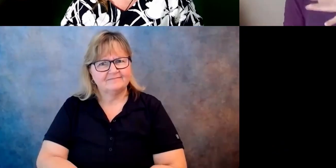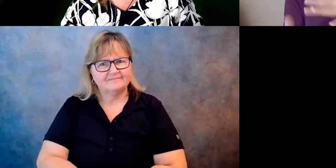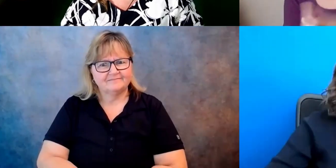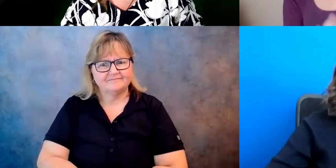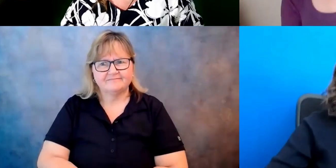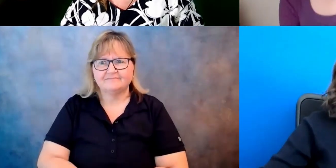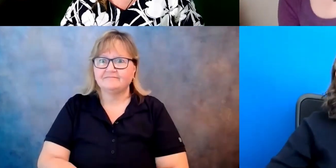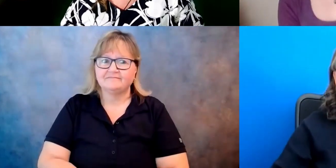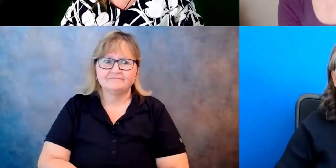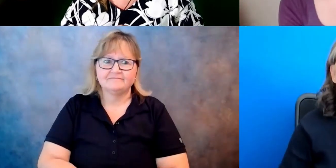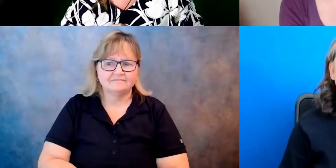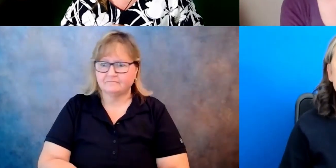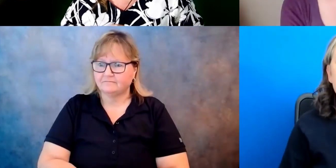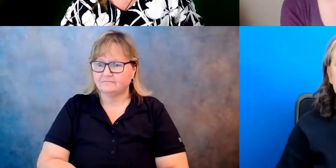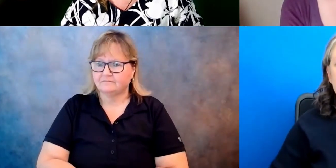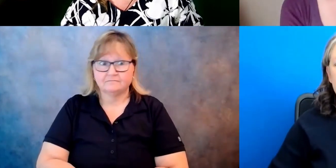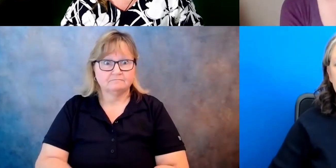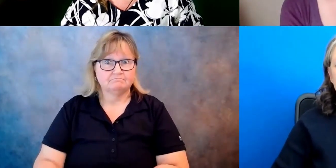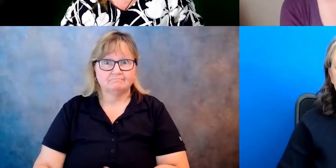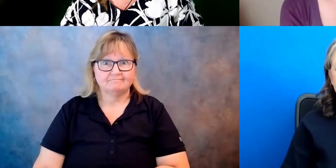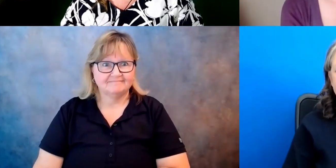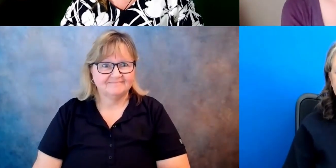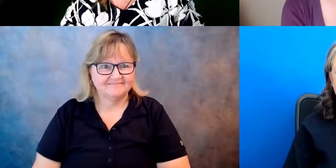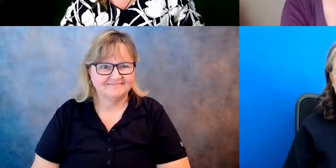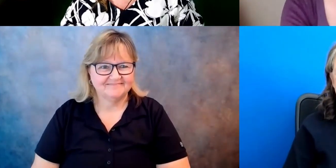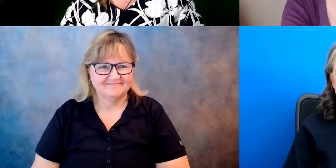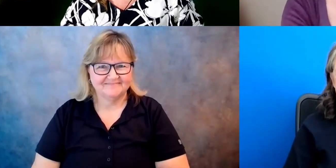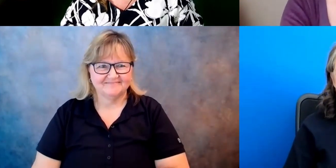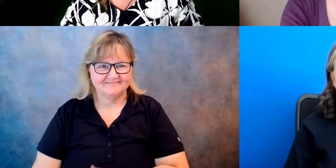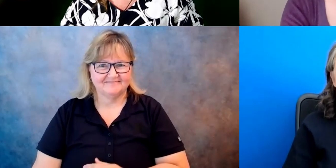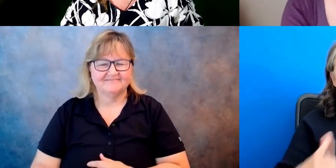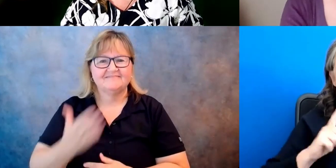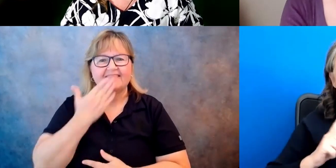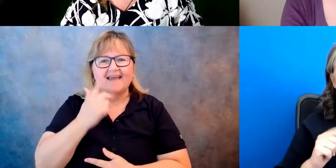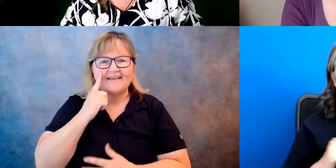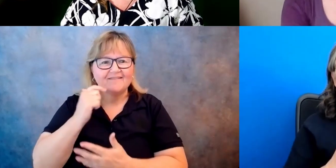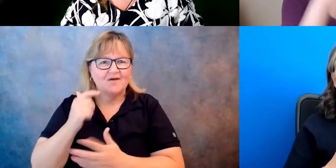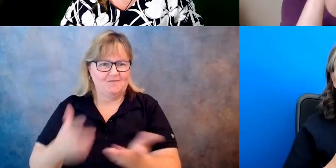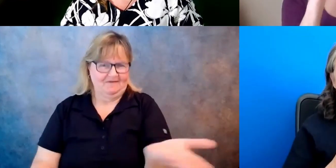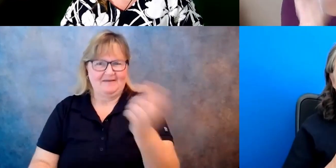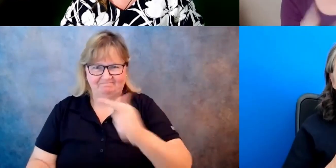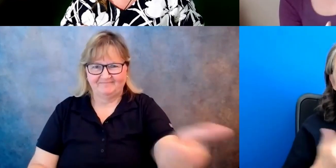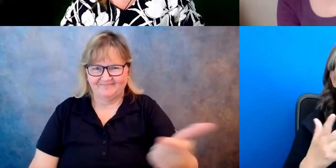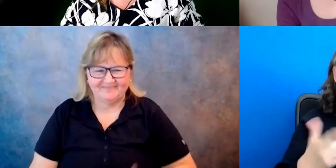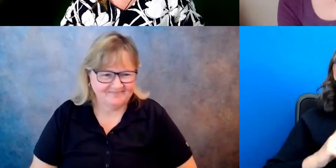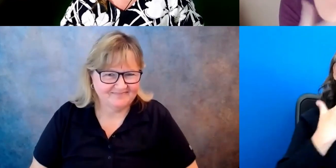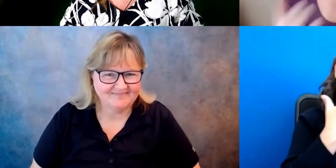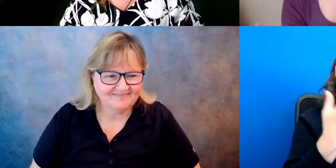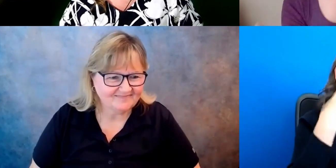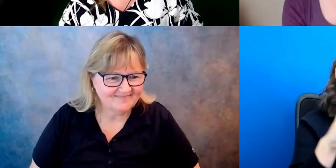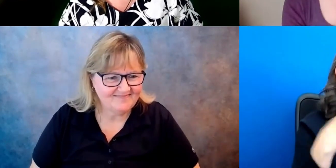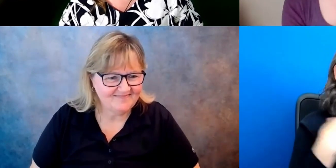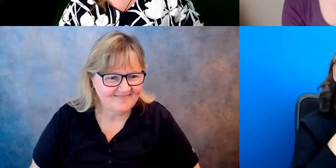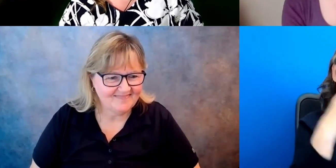Well, um, thank you for, for, um, helping us. don't think we're thinking that you're long-winded at all because there's a lot of valuable information